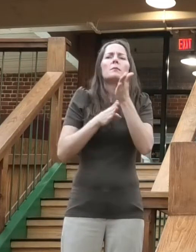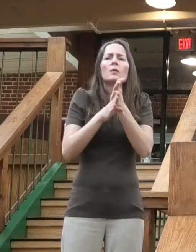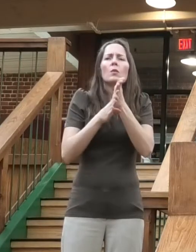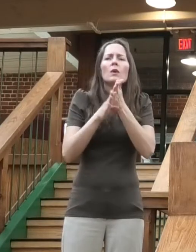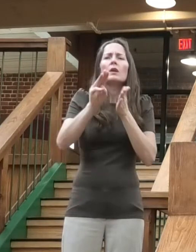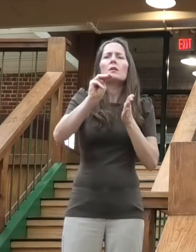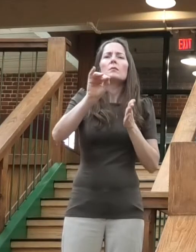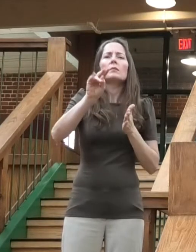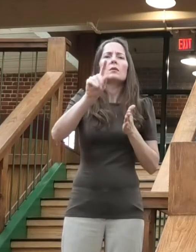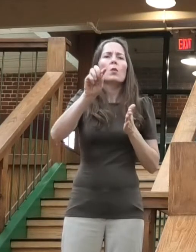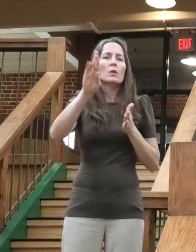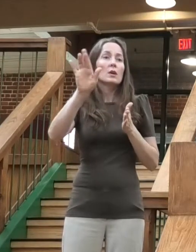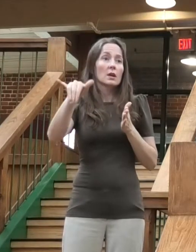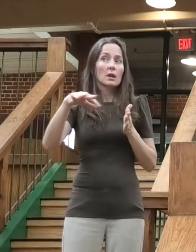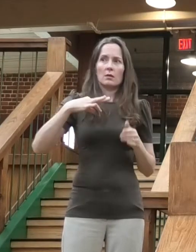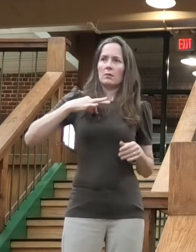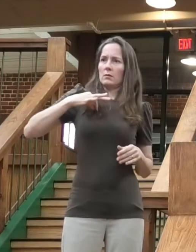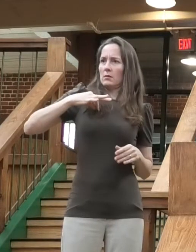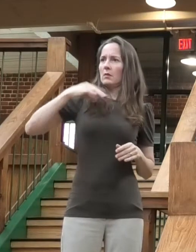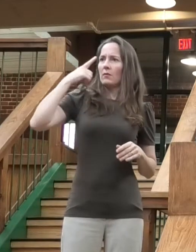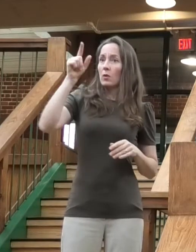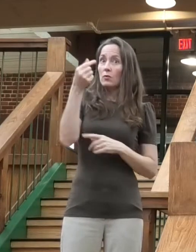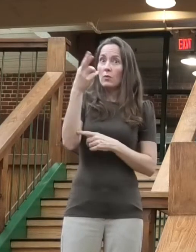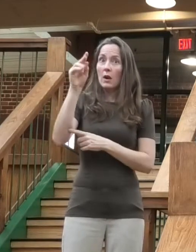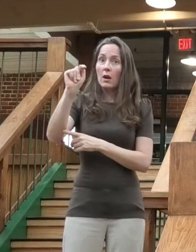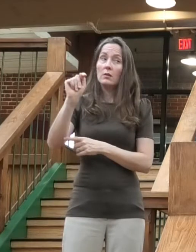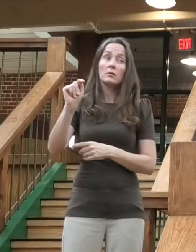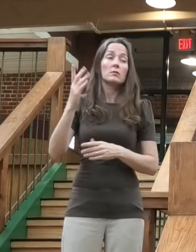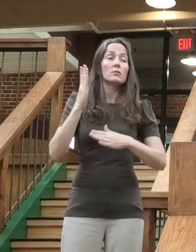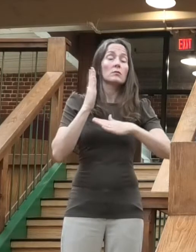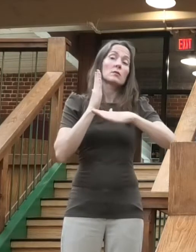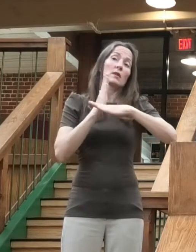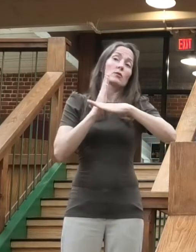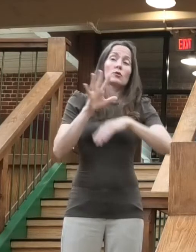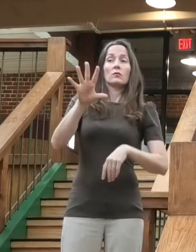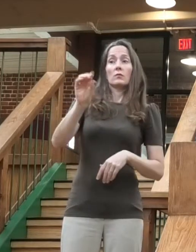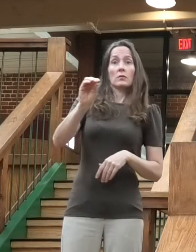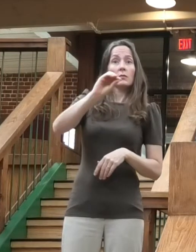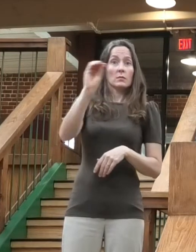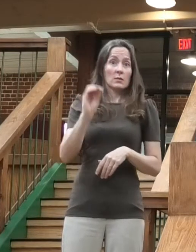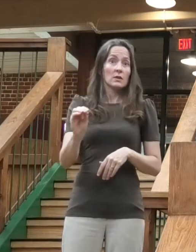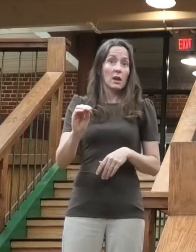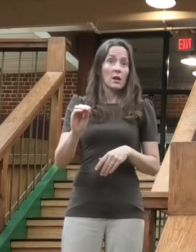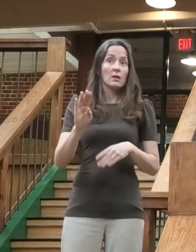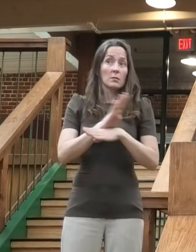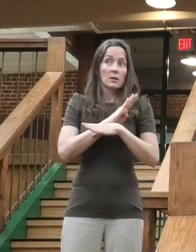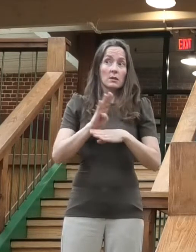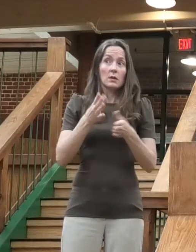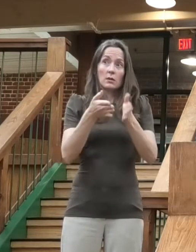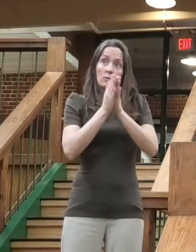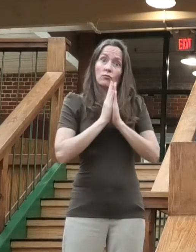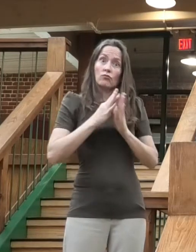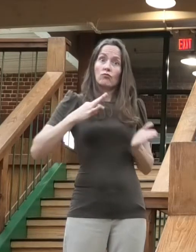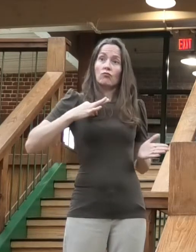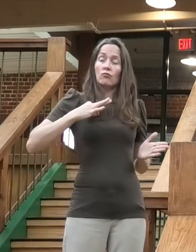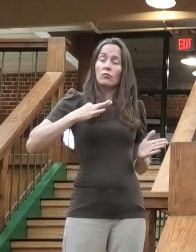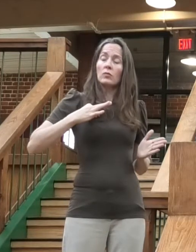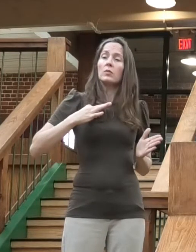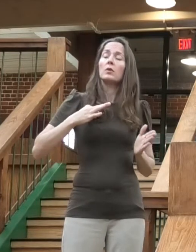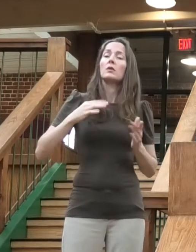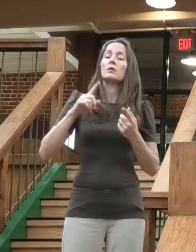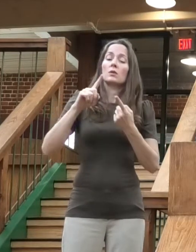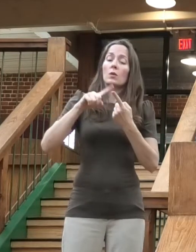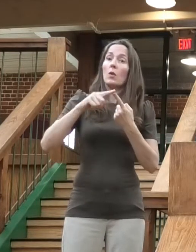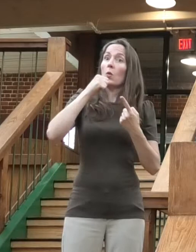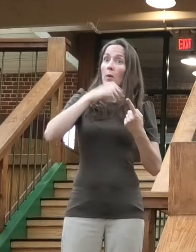an average of 50 percent of the awardees were woman-owned, minority-owned, or veteran